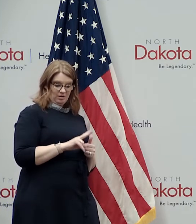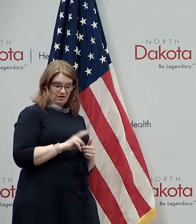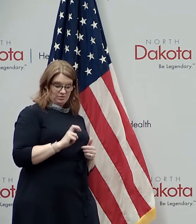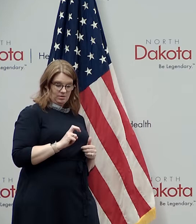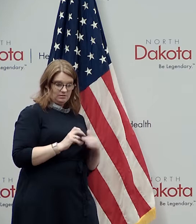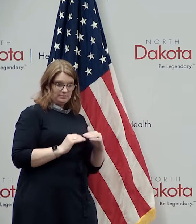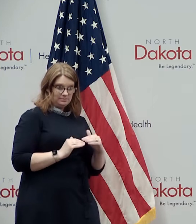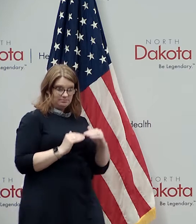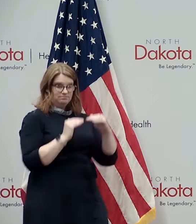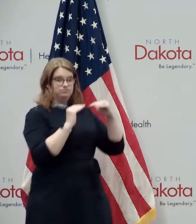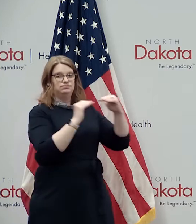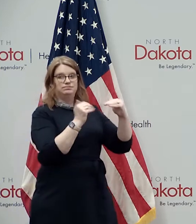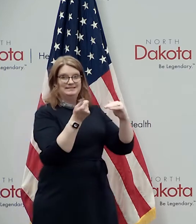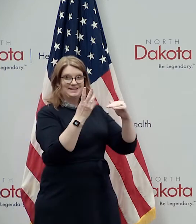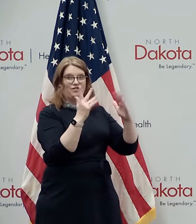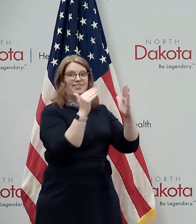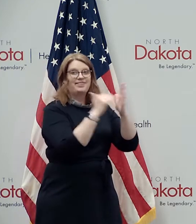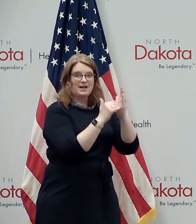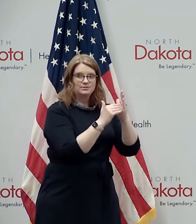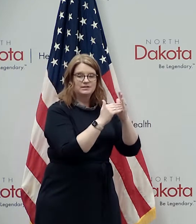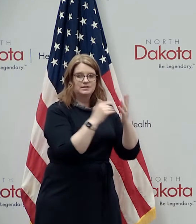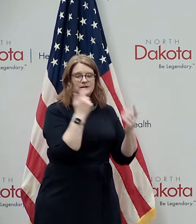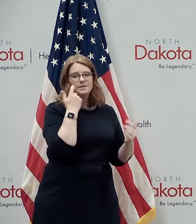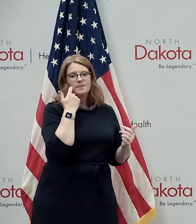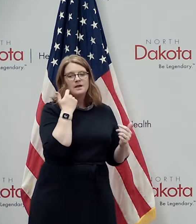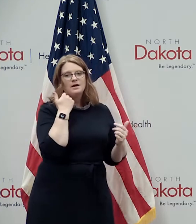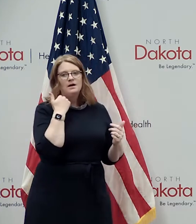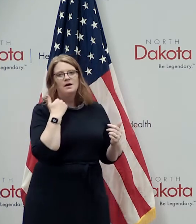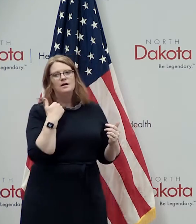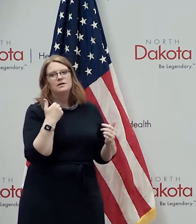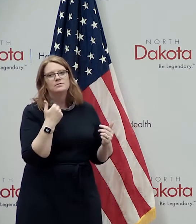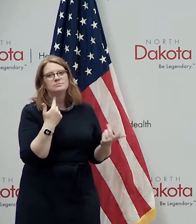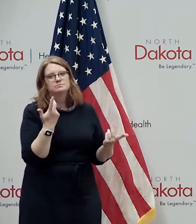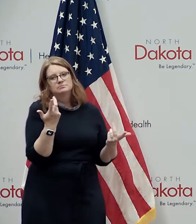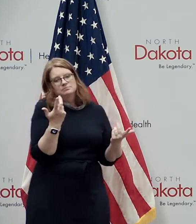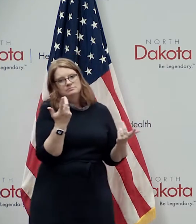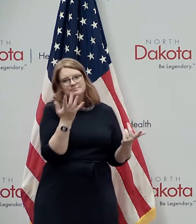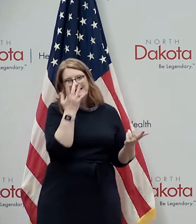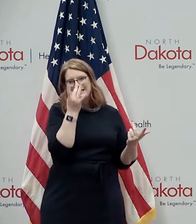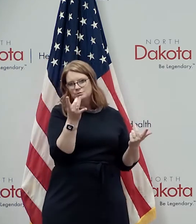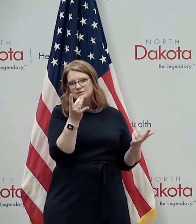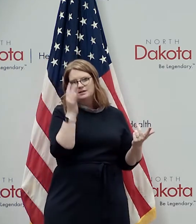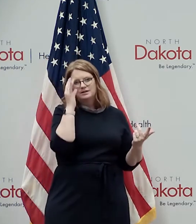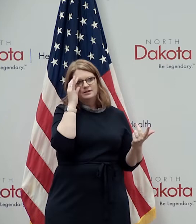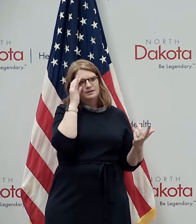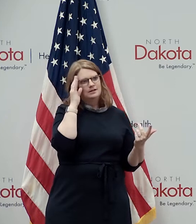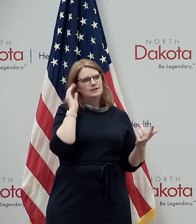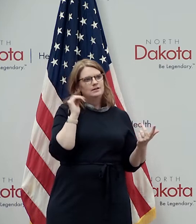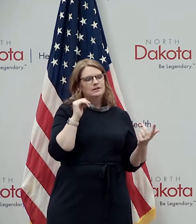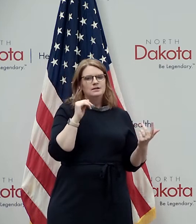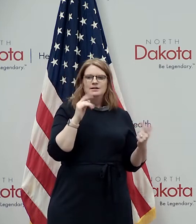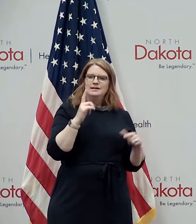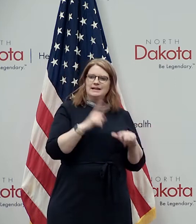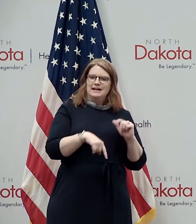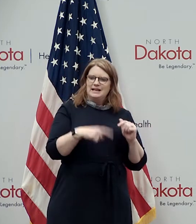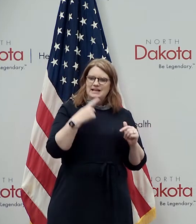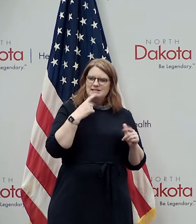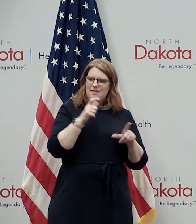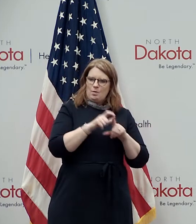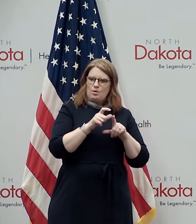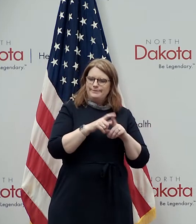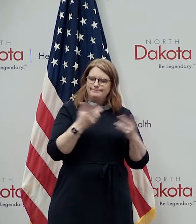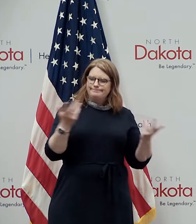several thousand tests a day and and interestingly enough or interesting i can't say that word obviously but